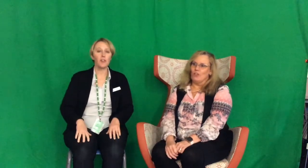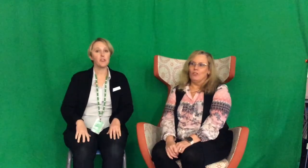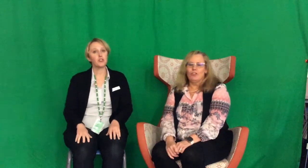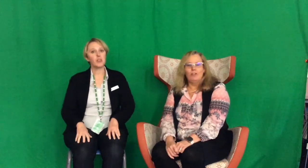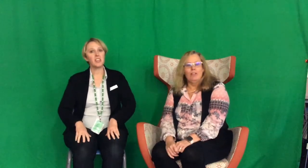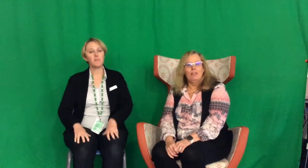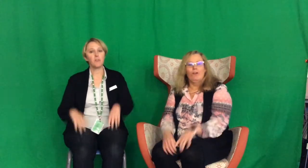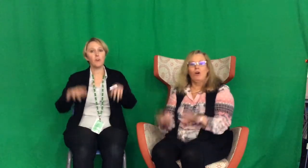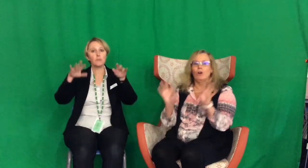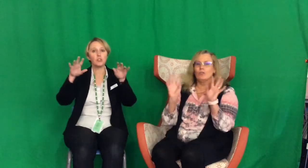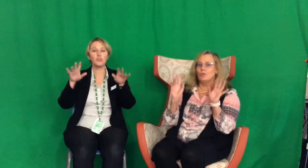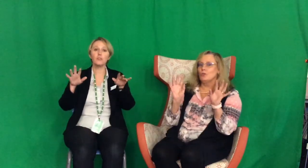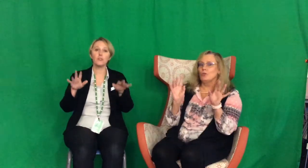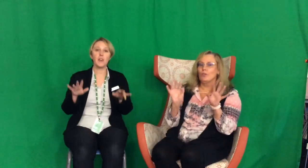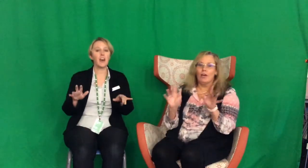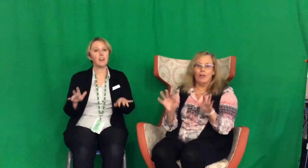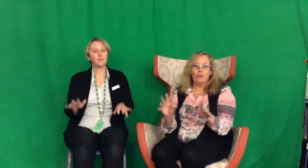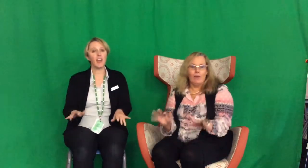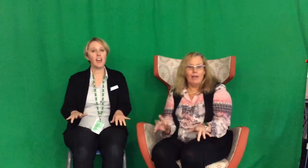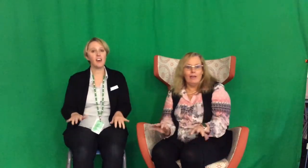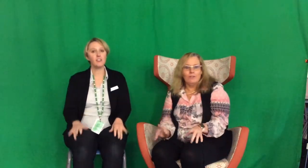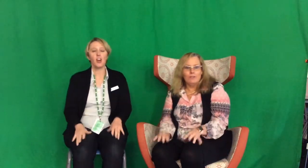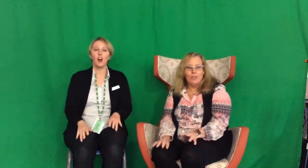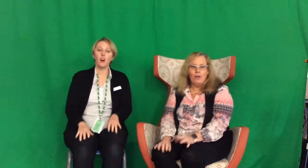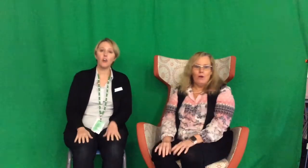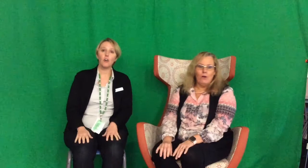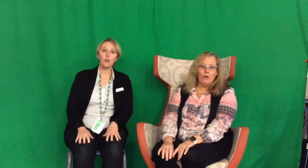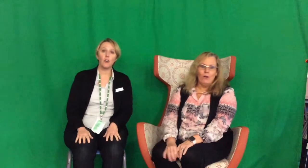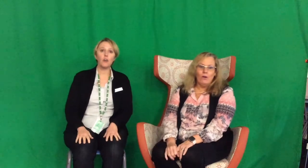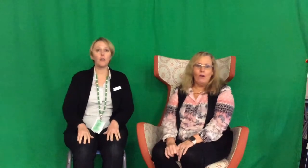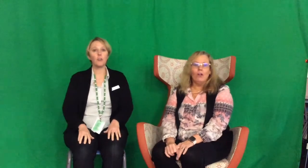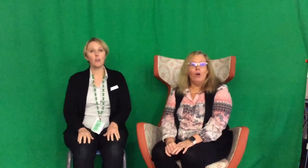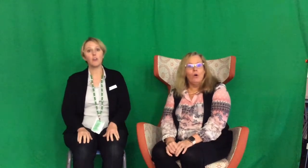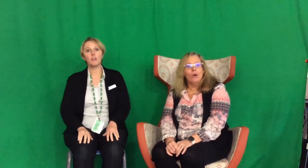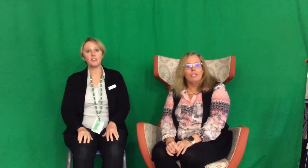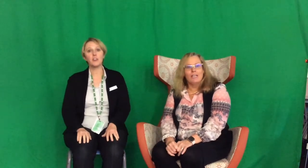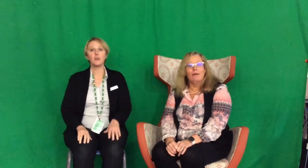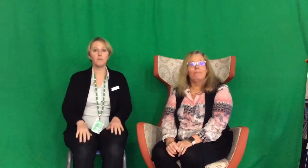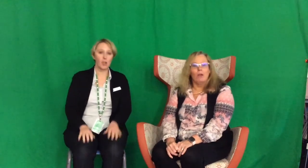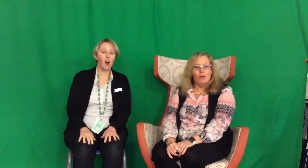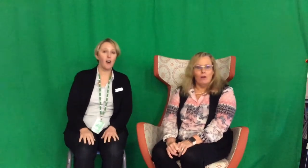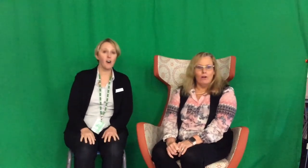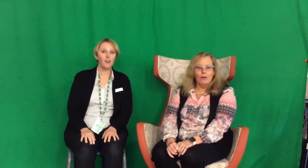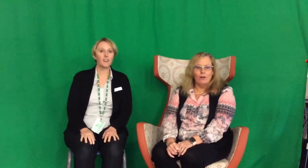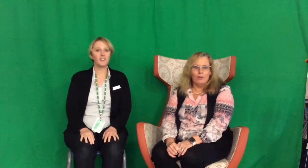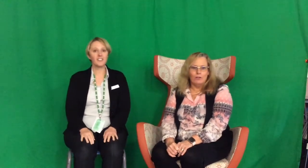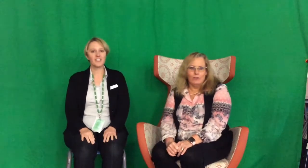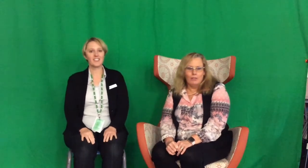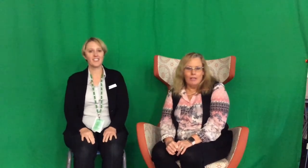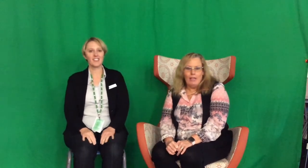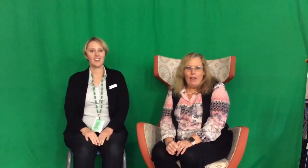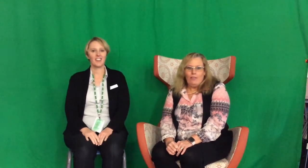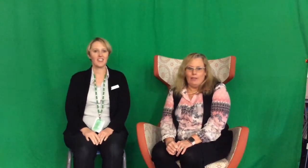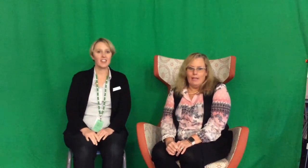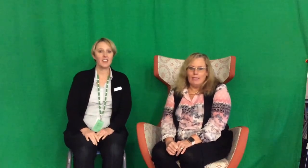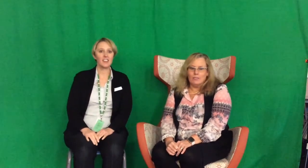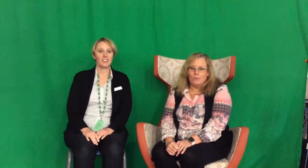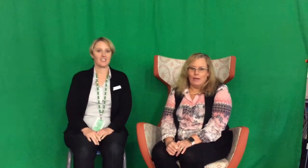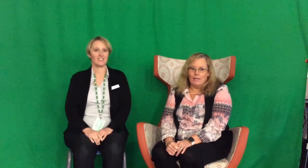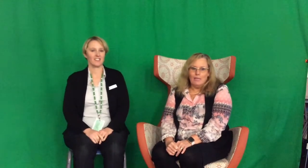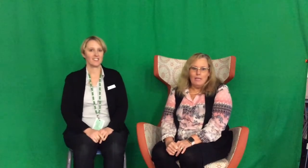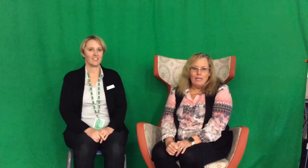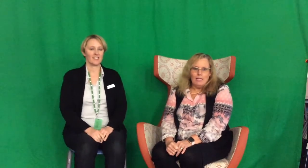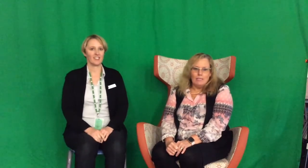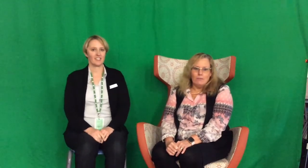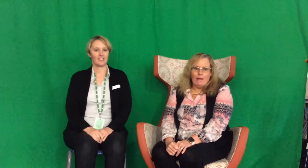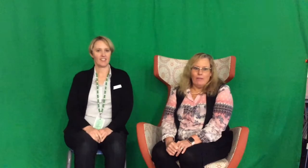leaves on the tree fall to the ground, all autumn long. The next